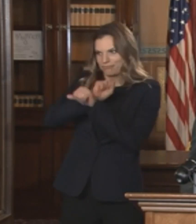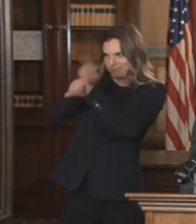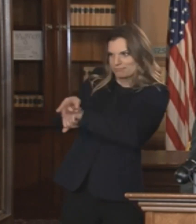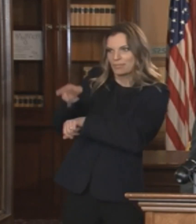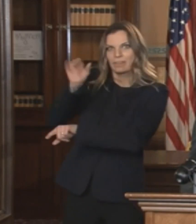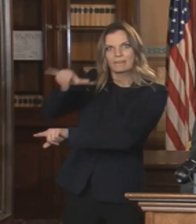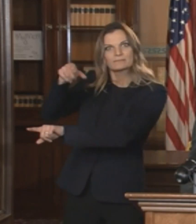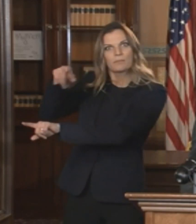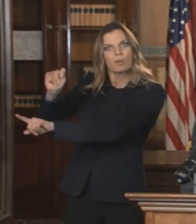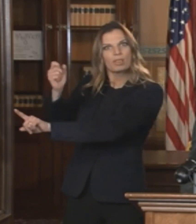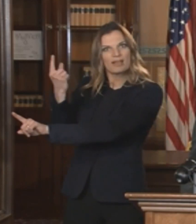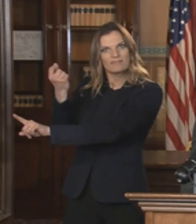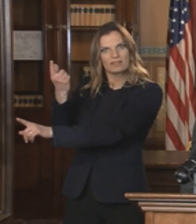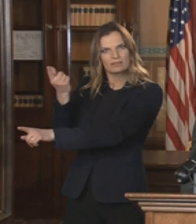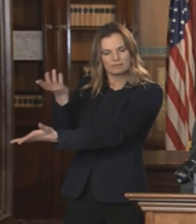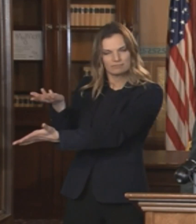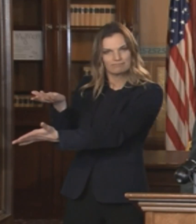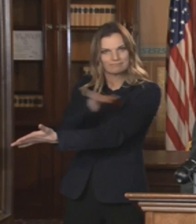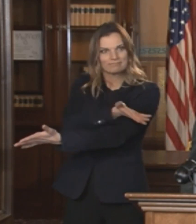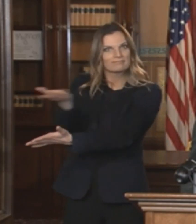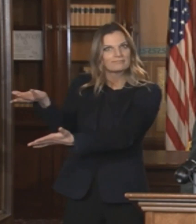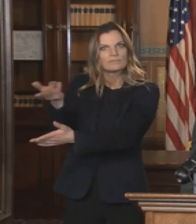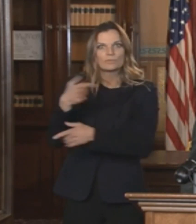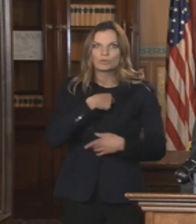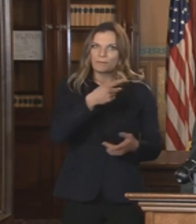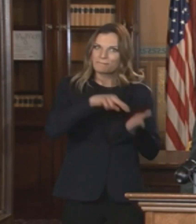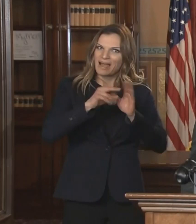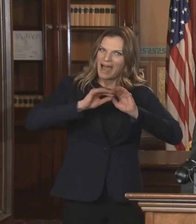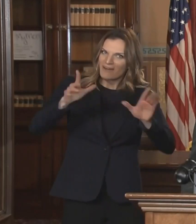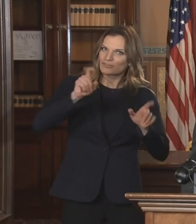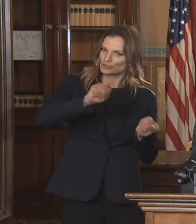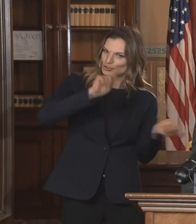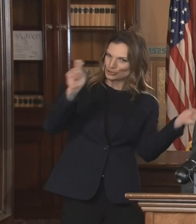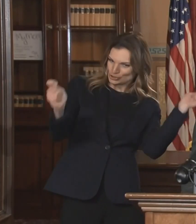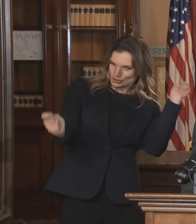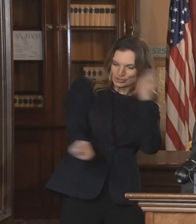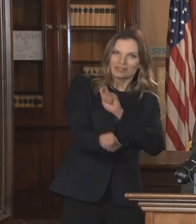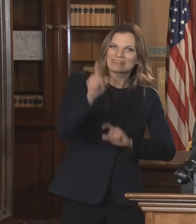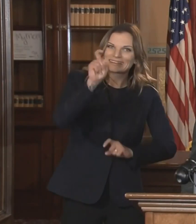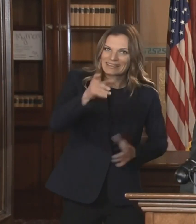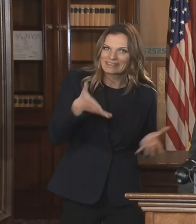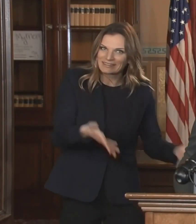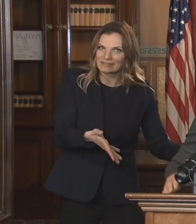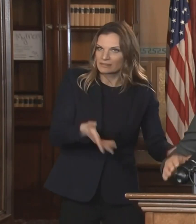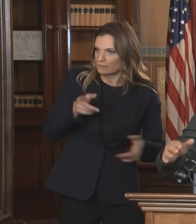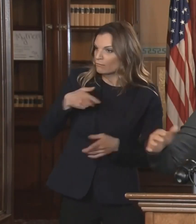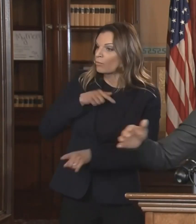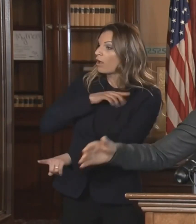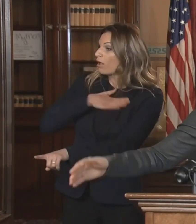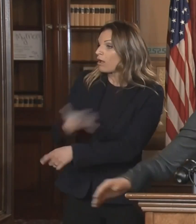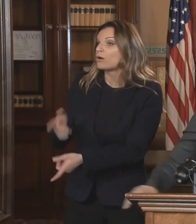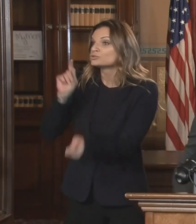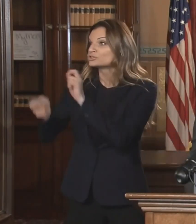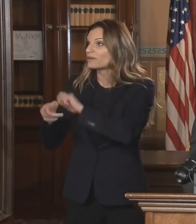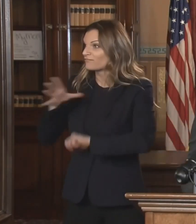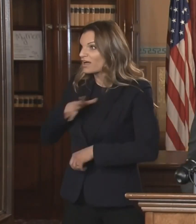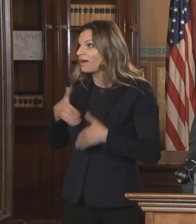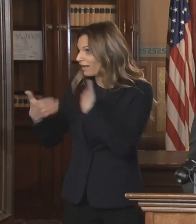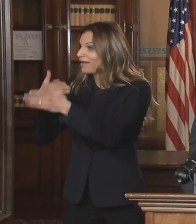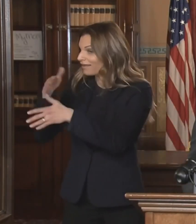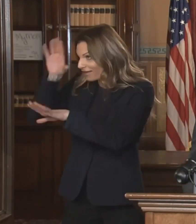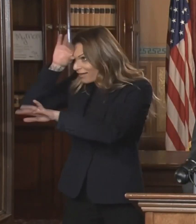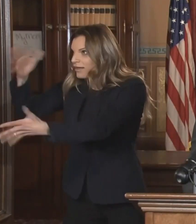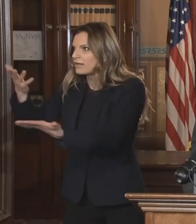So many of us know someone who's died or is struggling with COVID or struggling with COVID months after